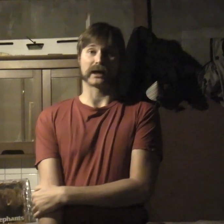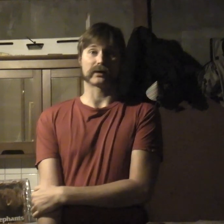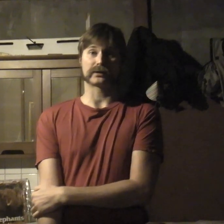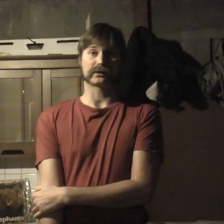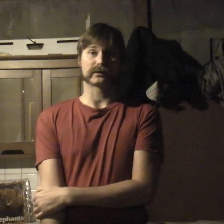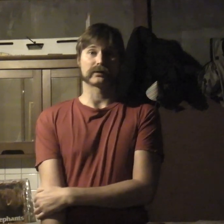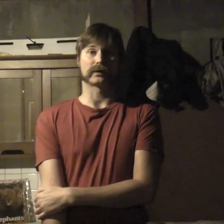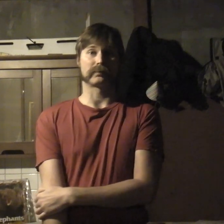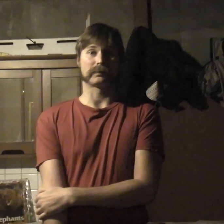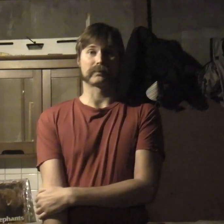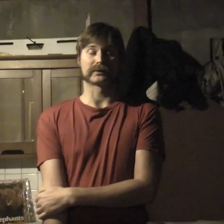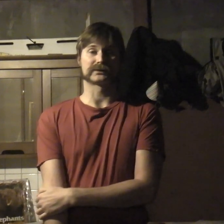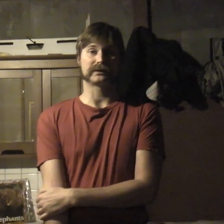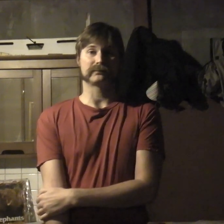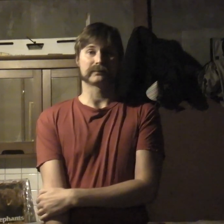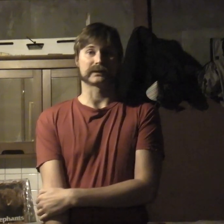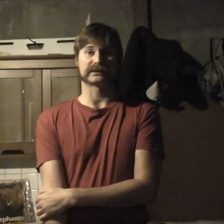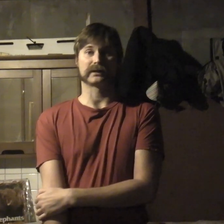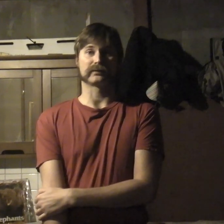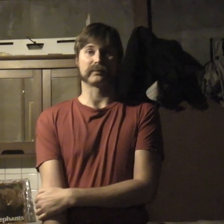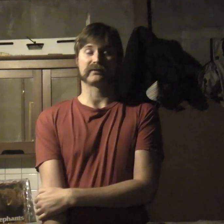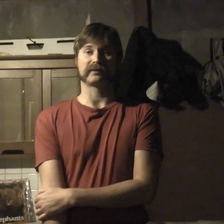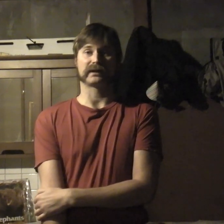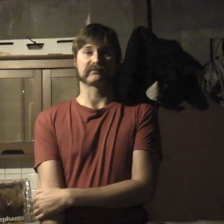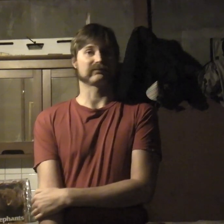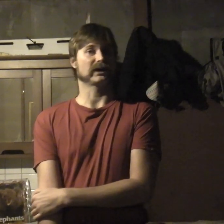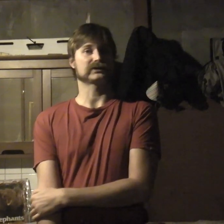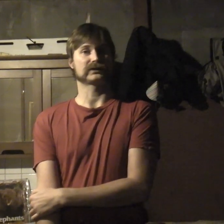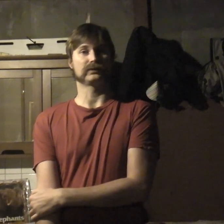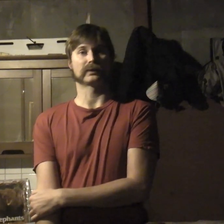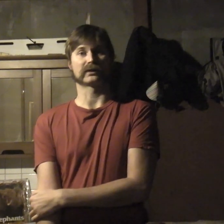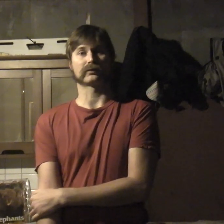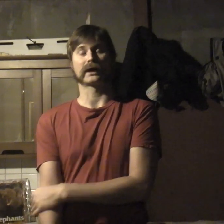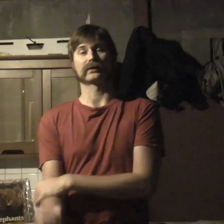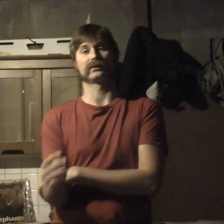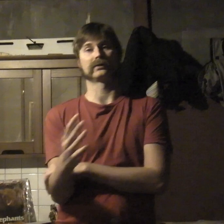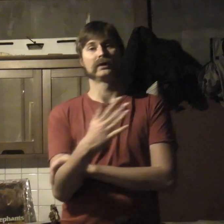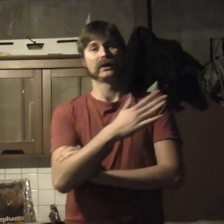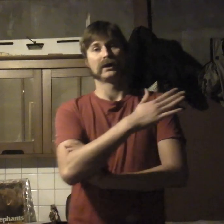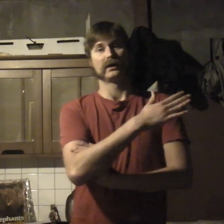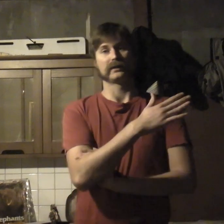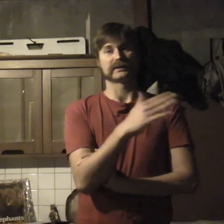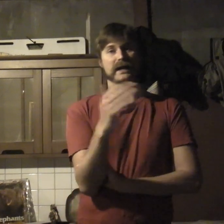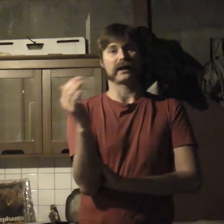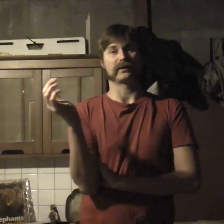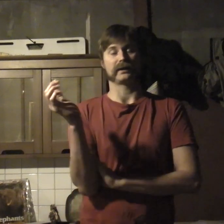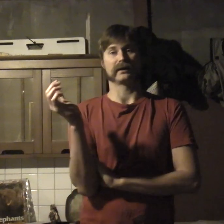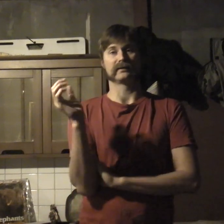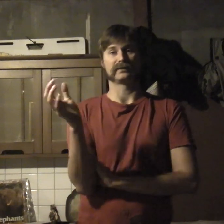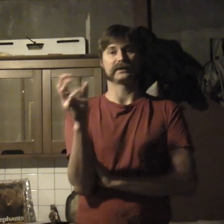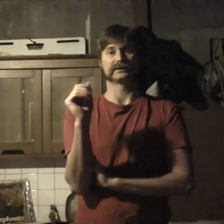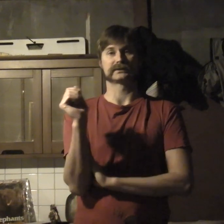character or a person. Like say you're a big fan of Flush and you want to chronicle the entirety of his